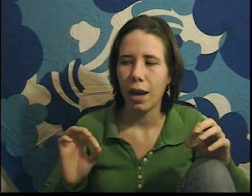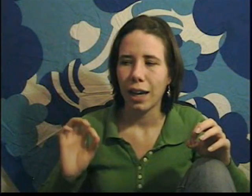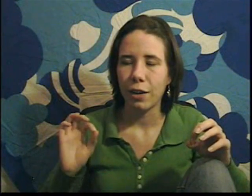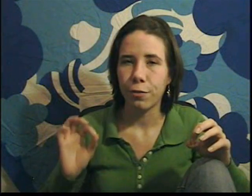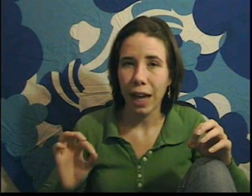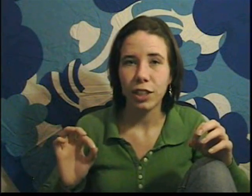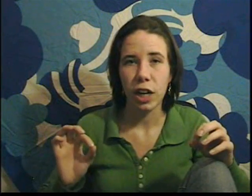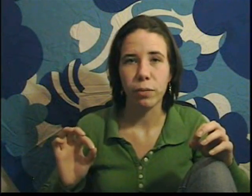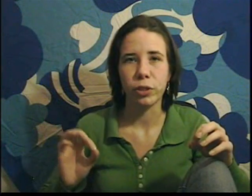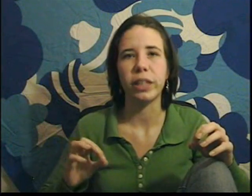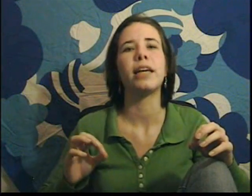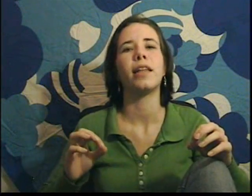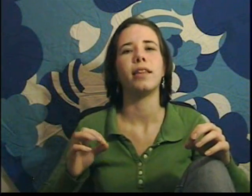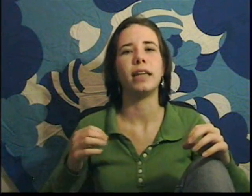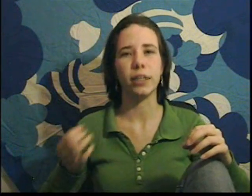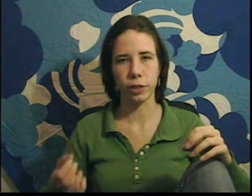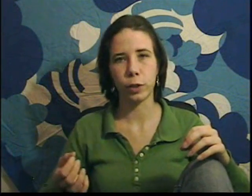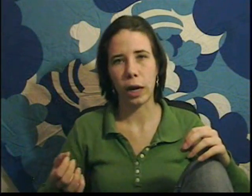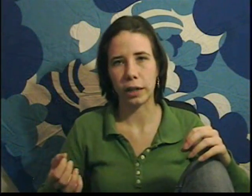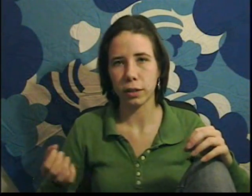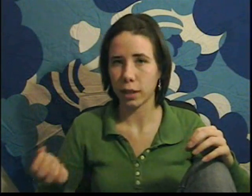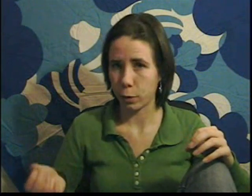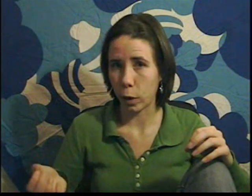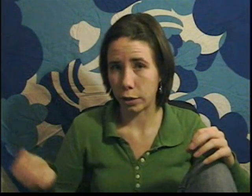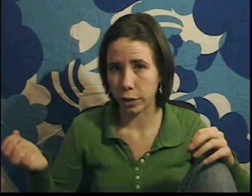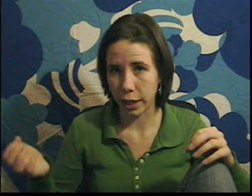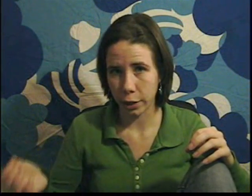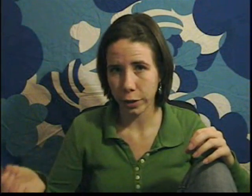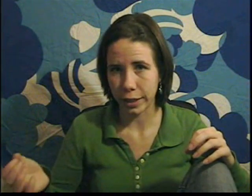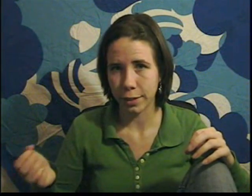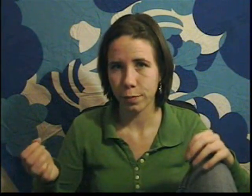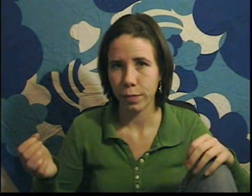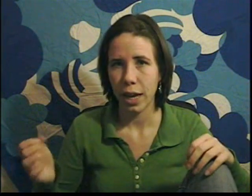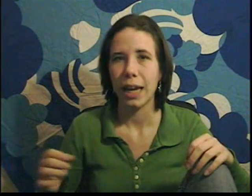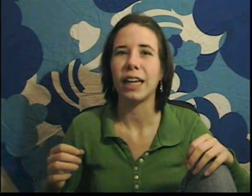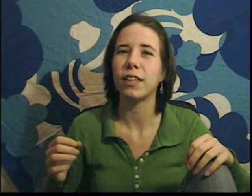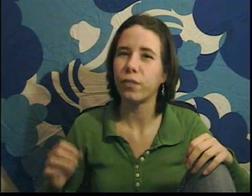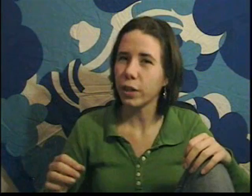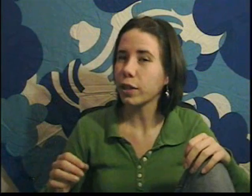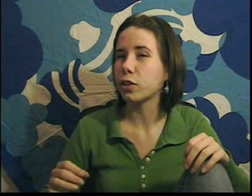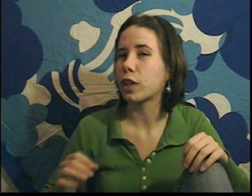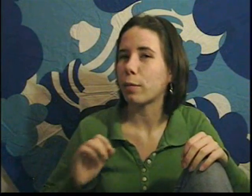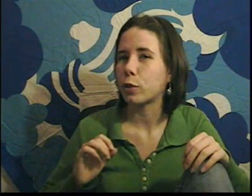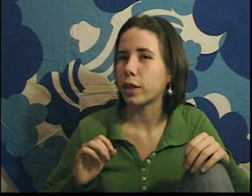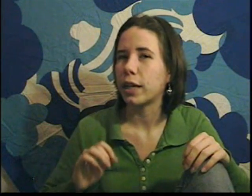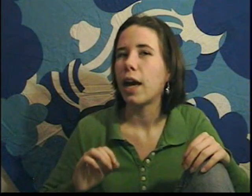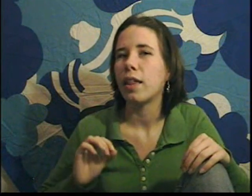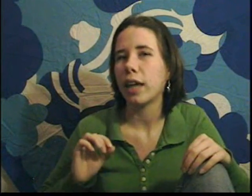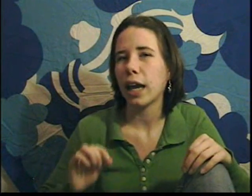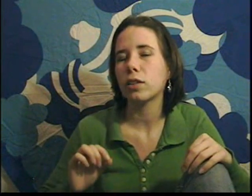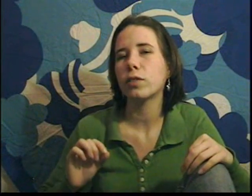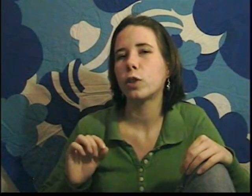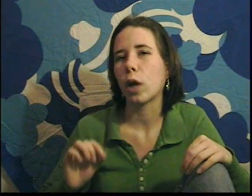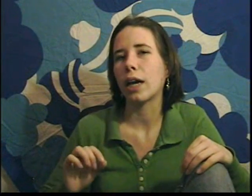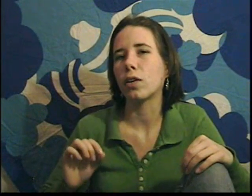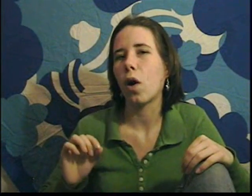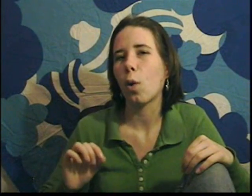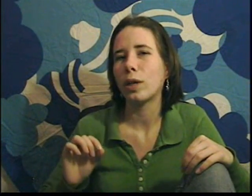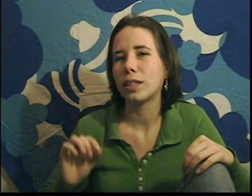In flat geometry, the angles of a triangle sum to 180 degrees. In spherical geometry, the angles of a triangle always